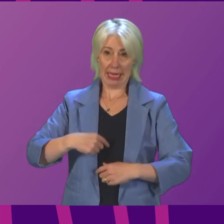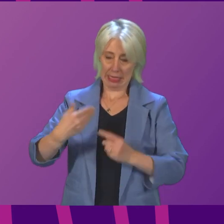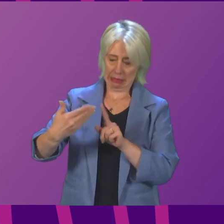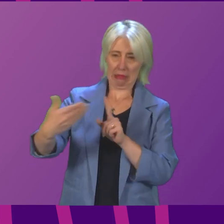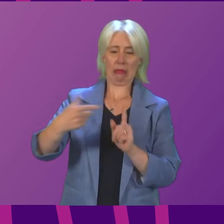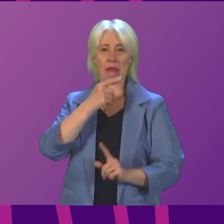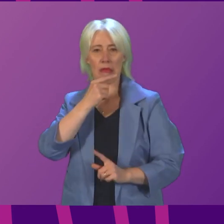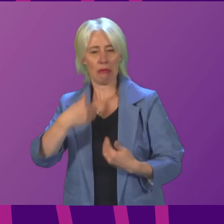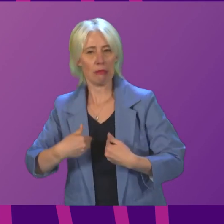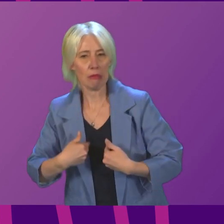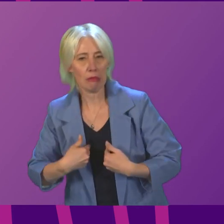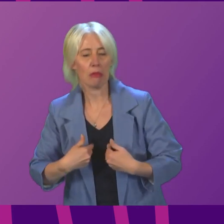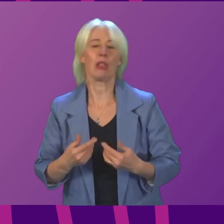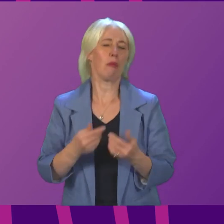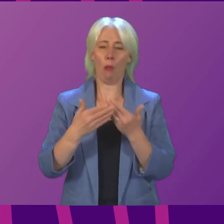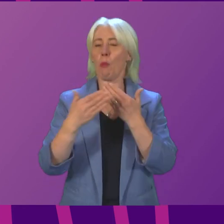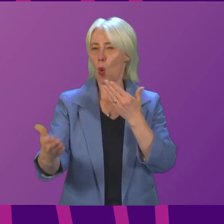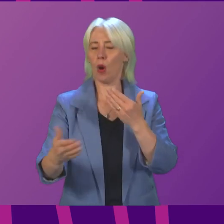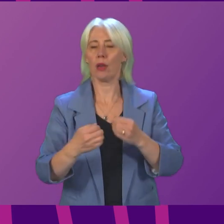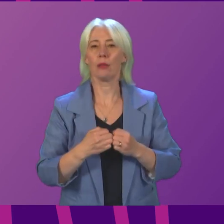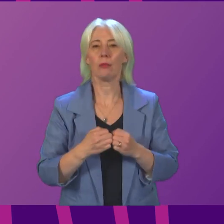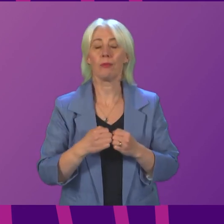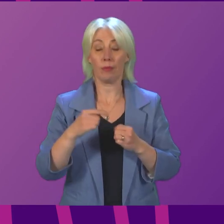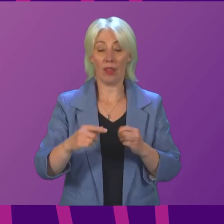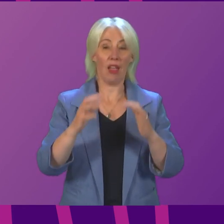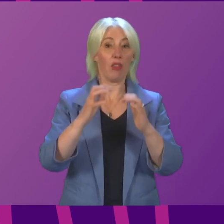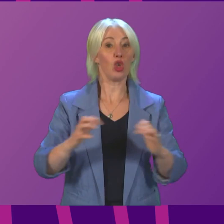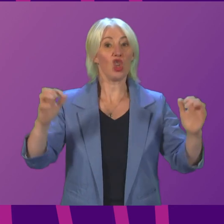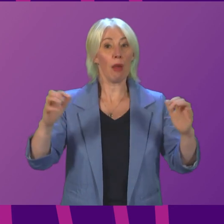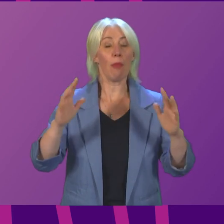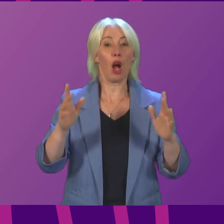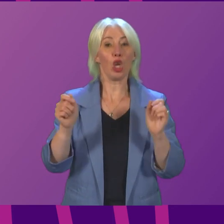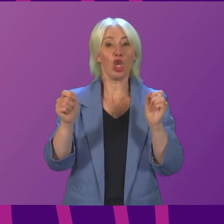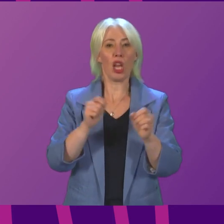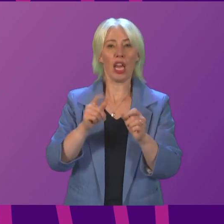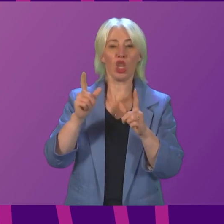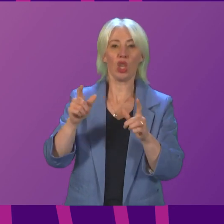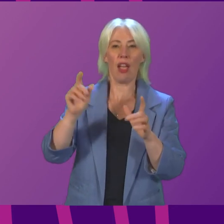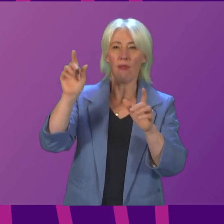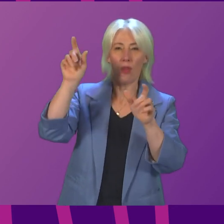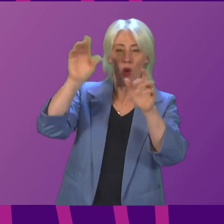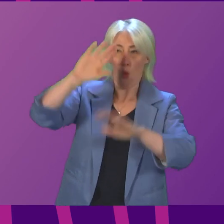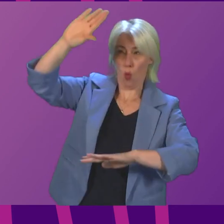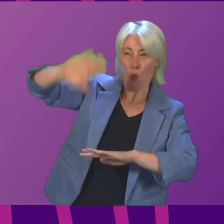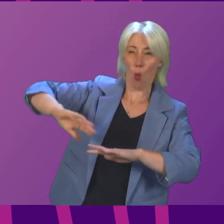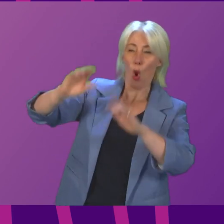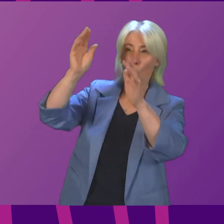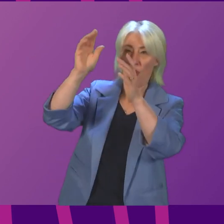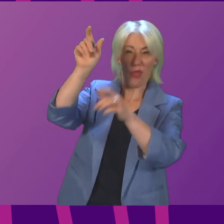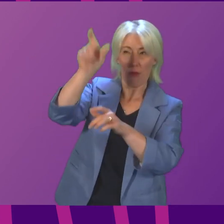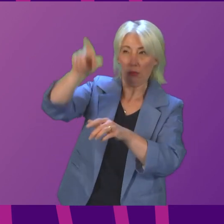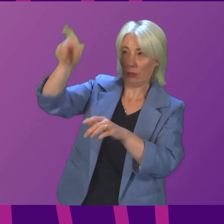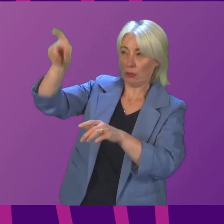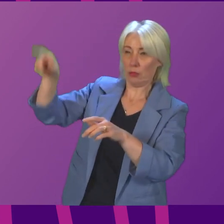I hope that if the chamber were ever to be changed, that admiral wall with the figures will receive special